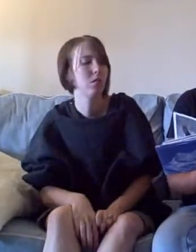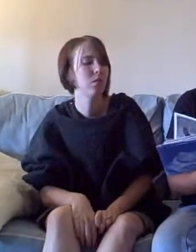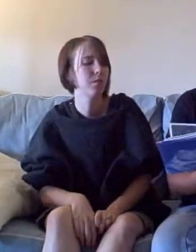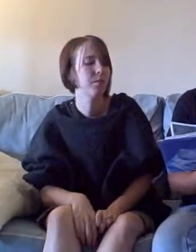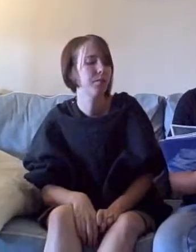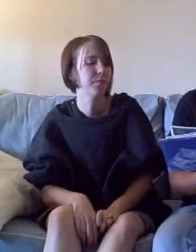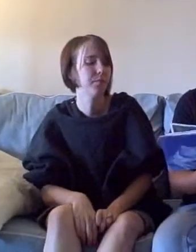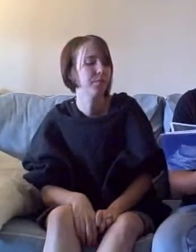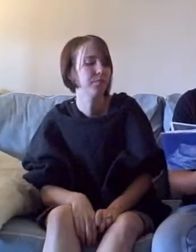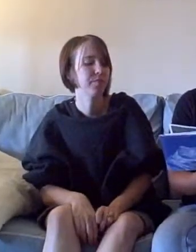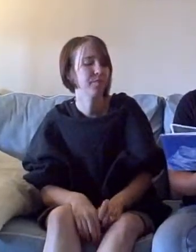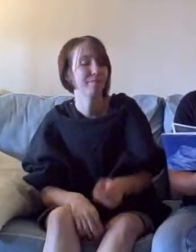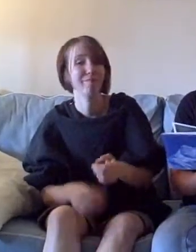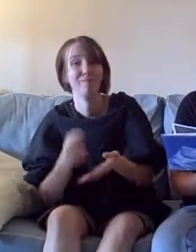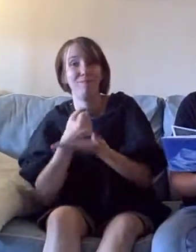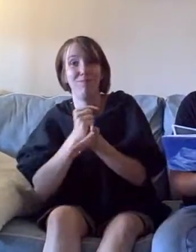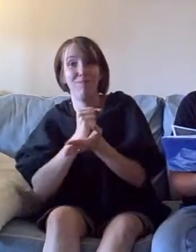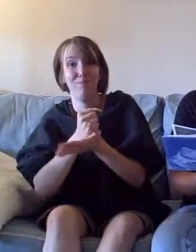Chronic gas.